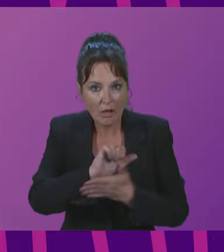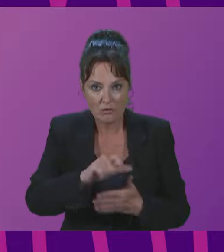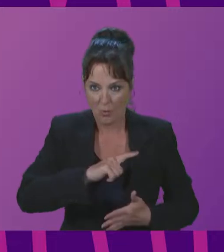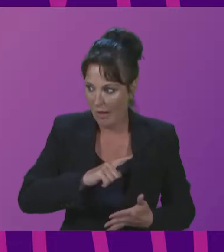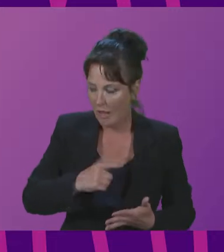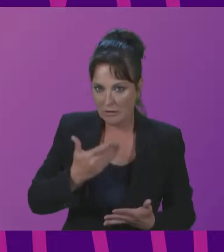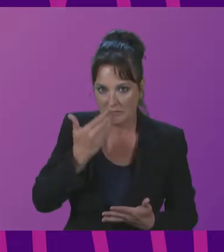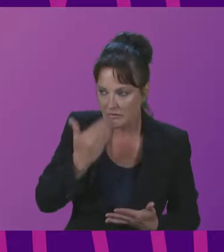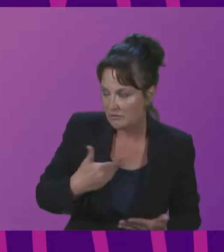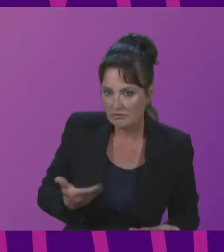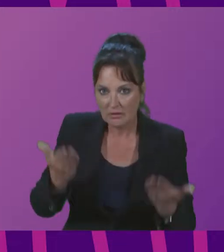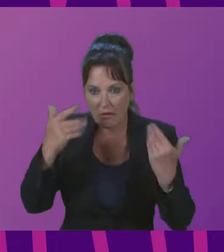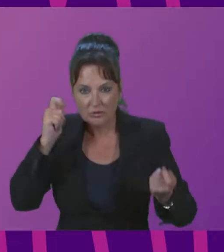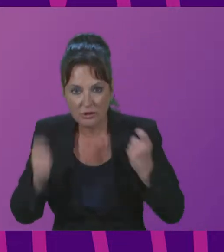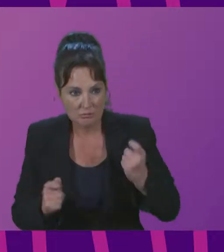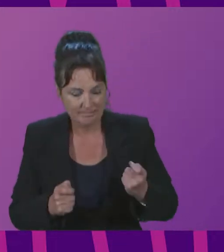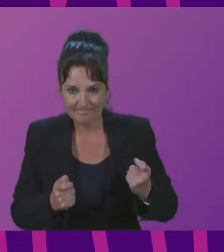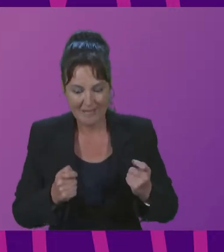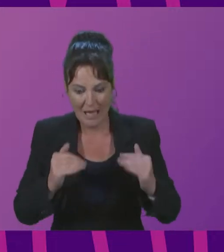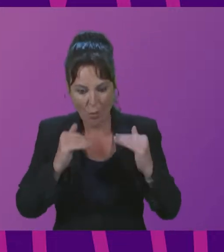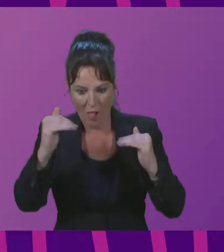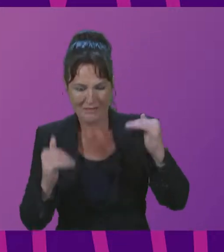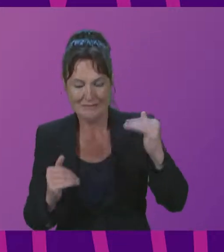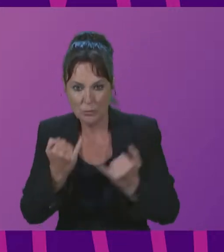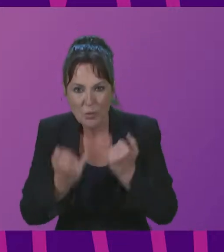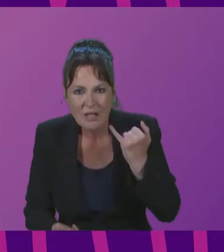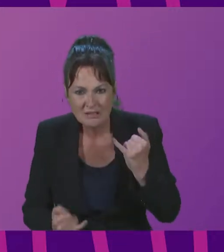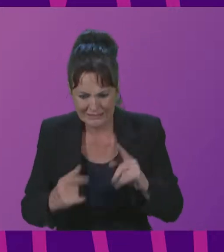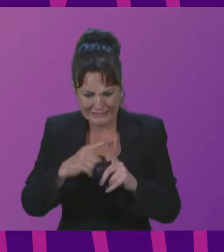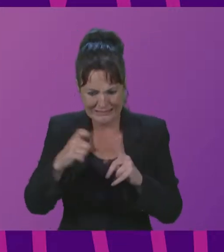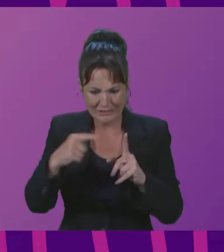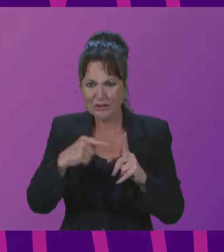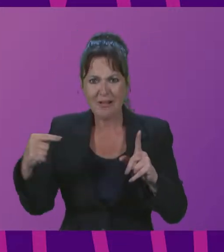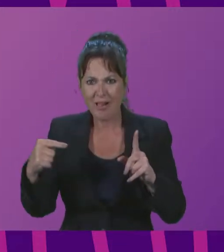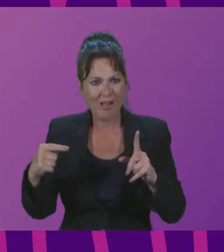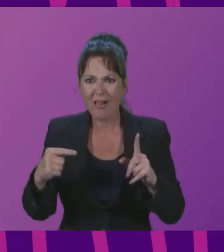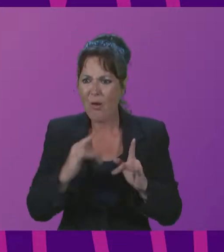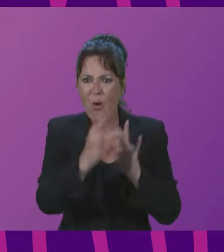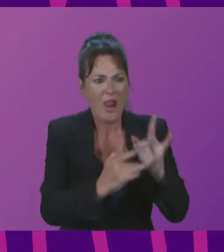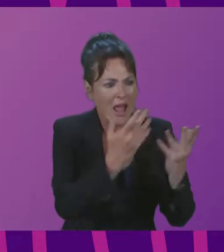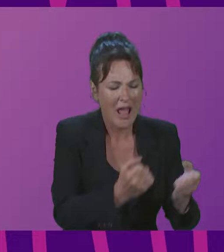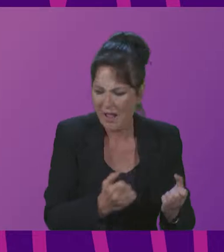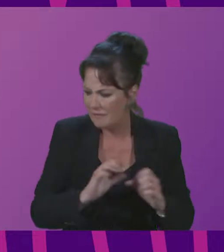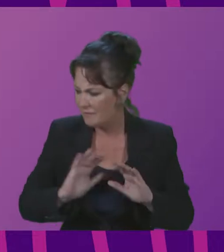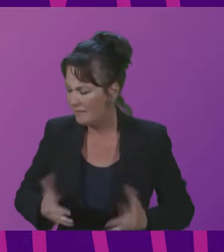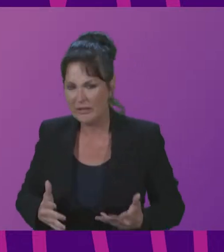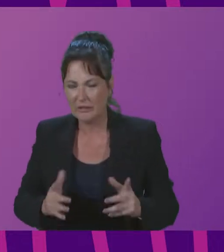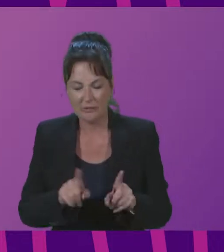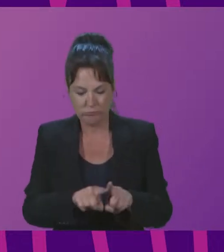as climate change, deepening inequalities, the digital divide, armed conflict and migrations.